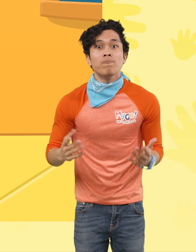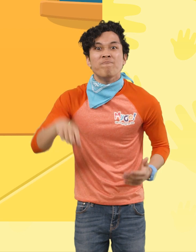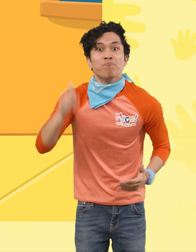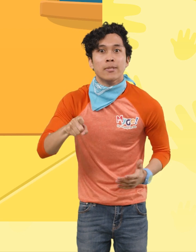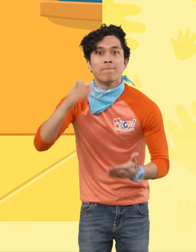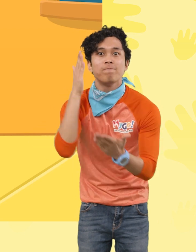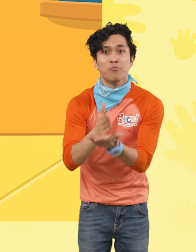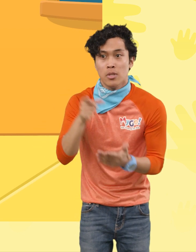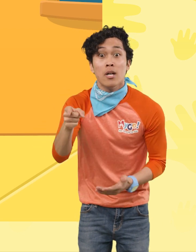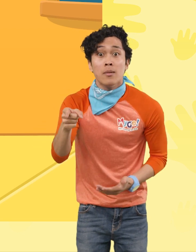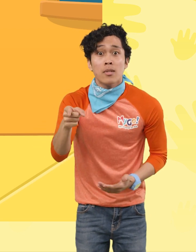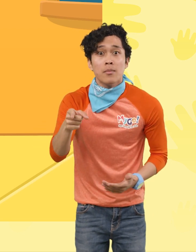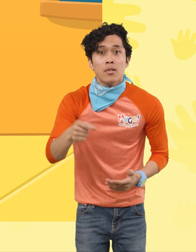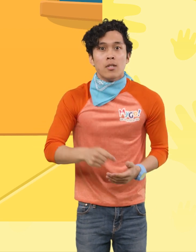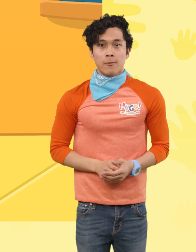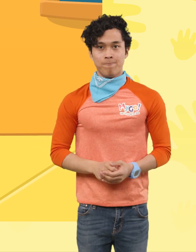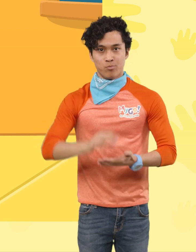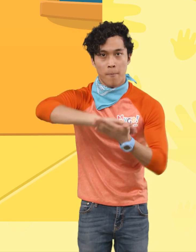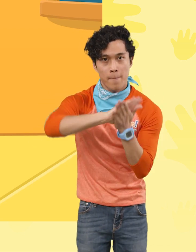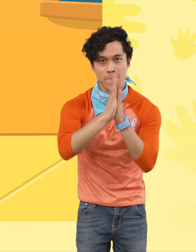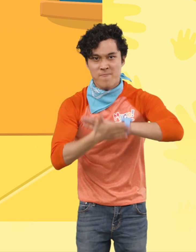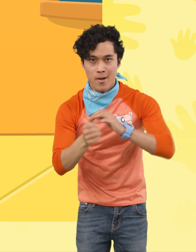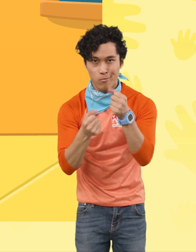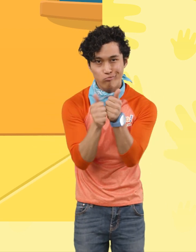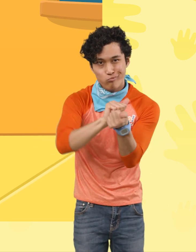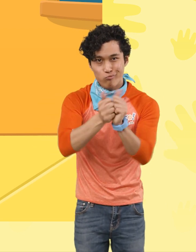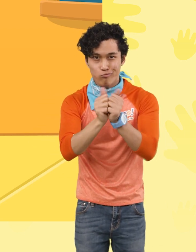we've got to stop them Morph into a race car